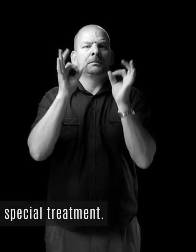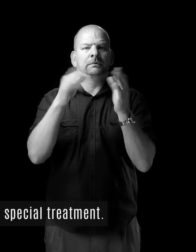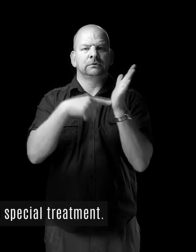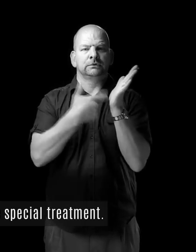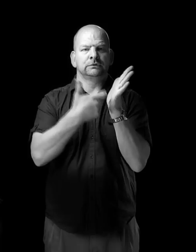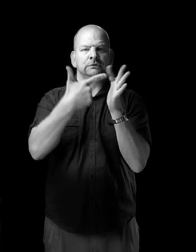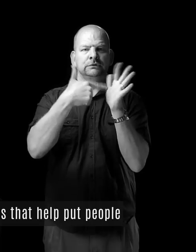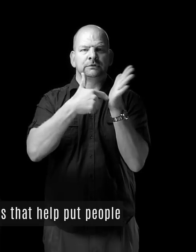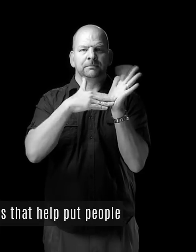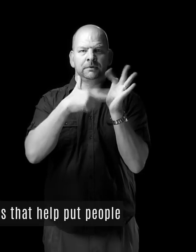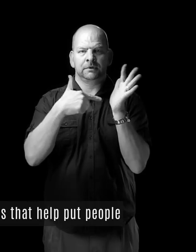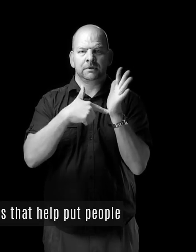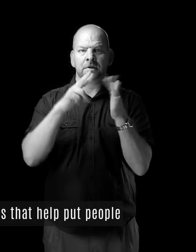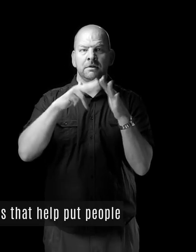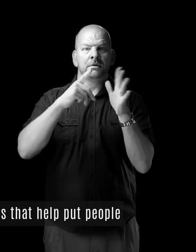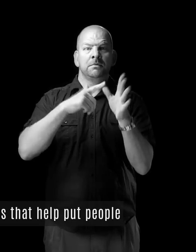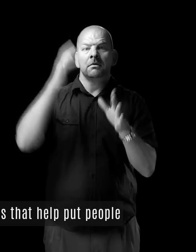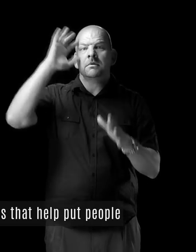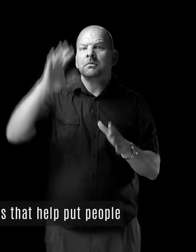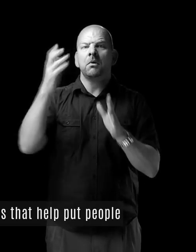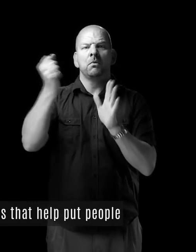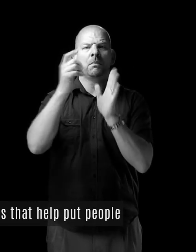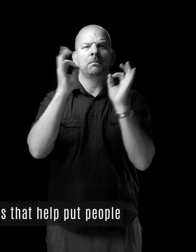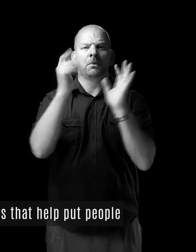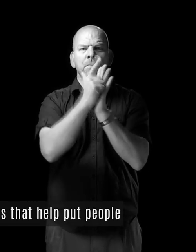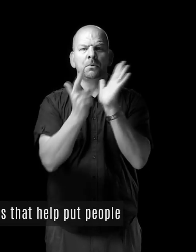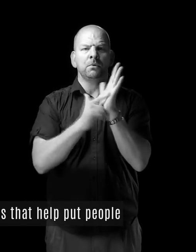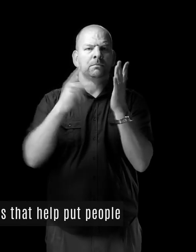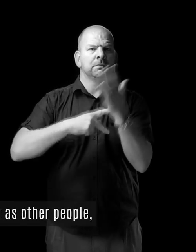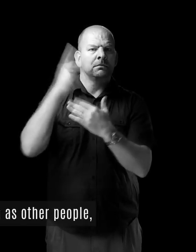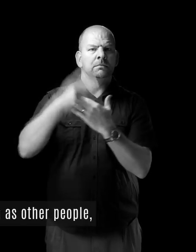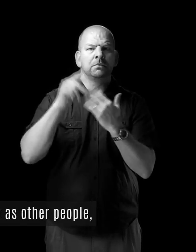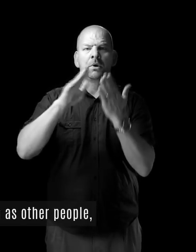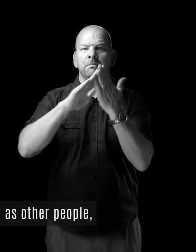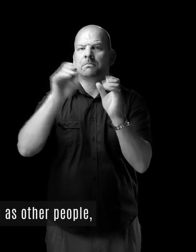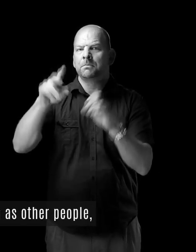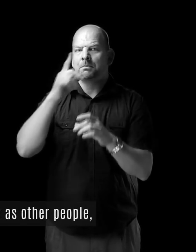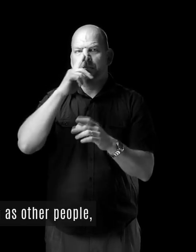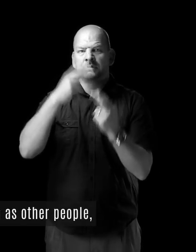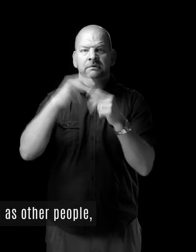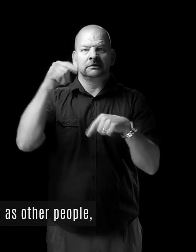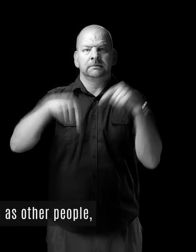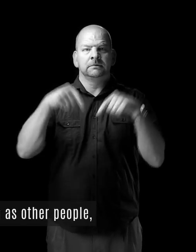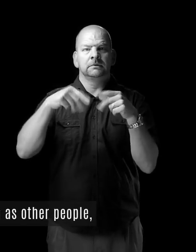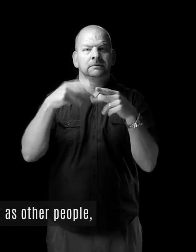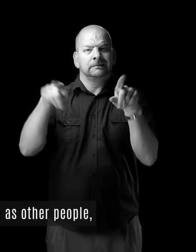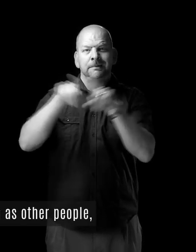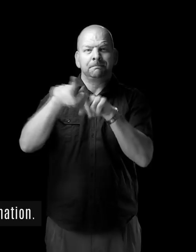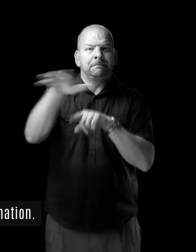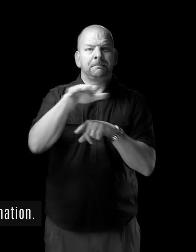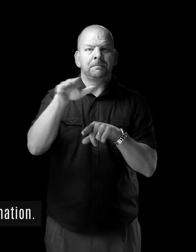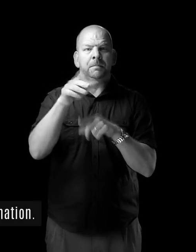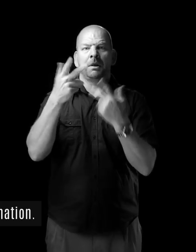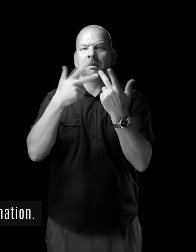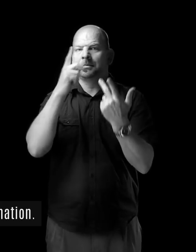treatment. If a country has special laws or programs that help put people with disability in the same position as other people,